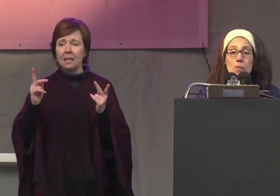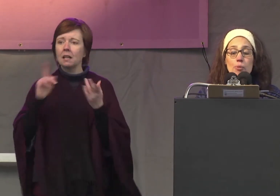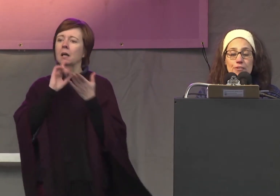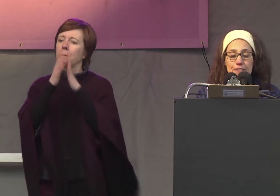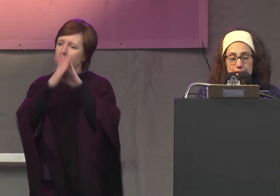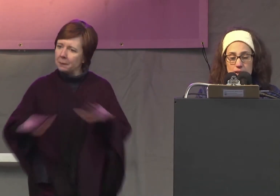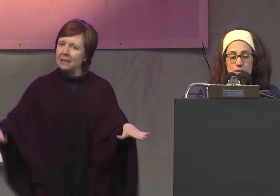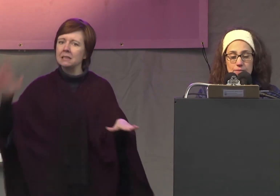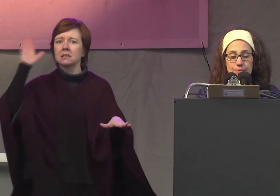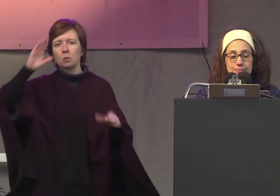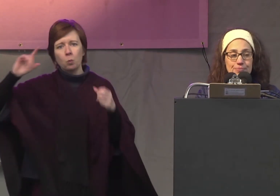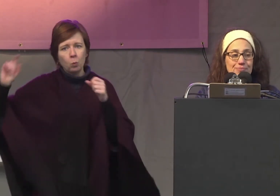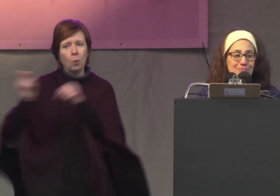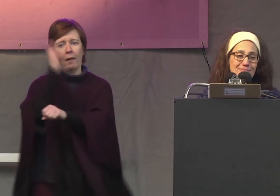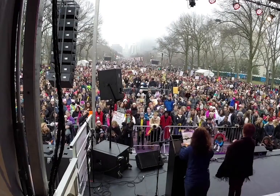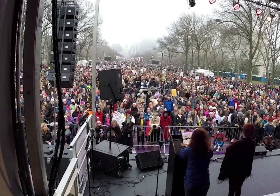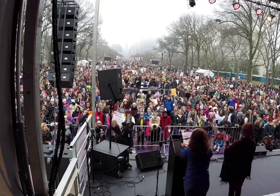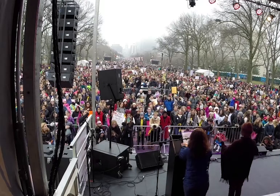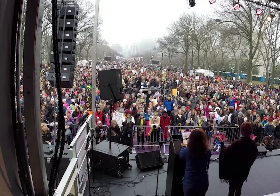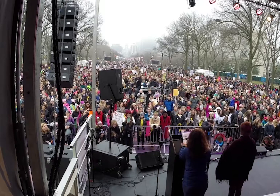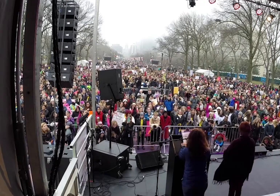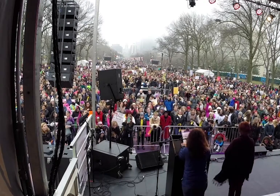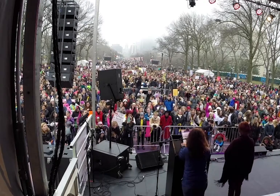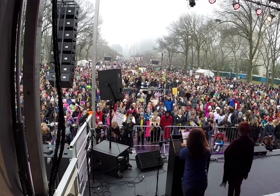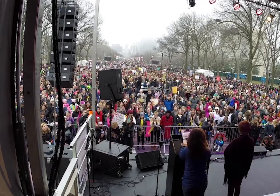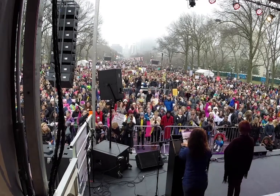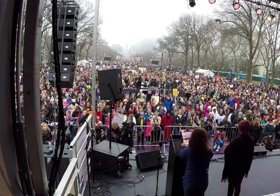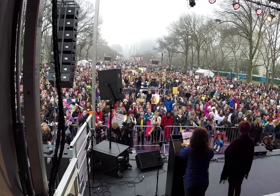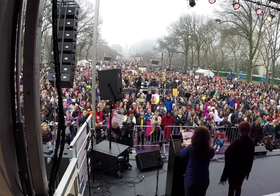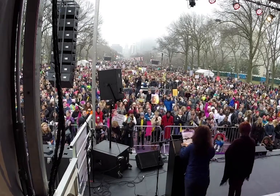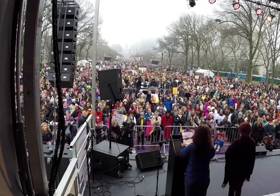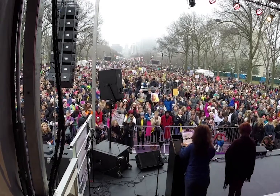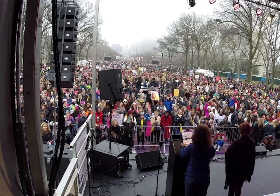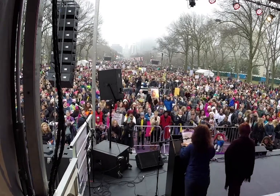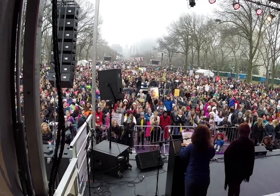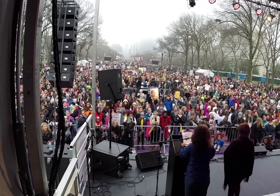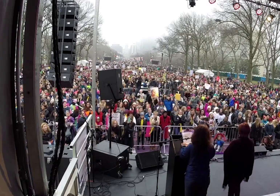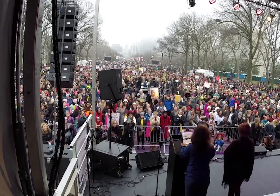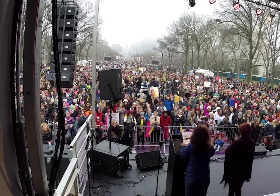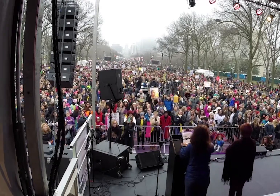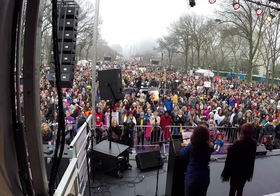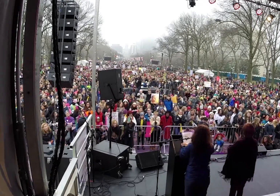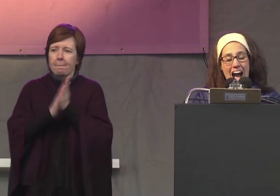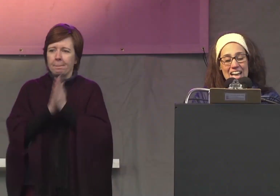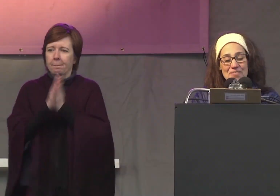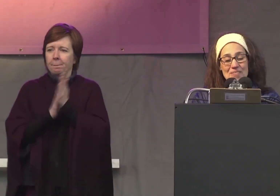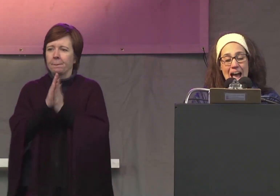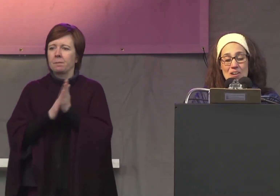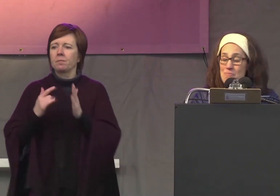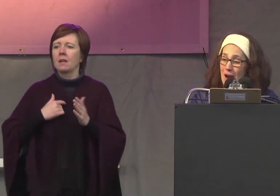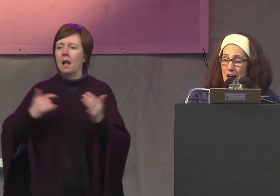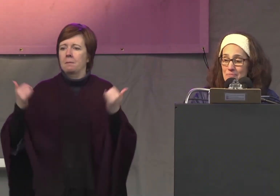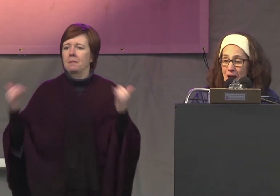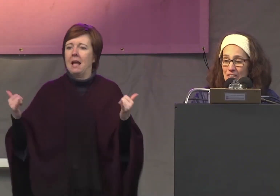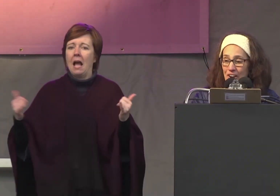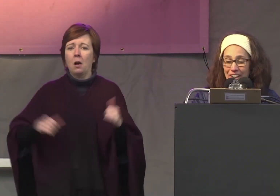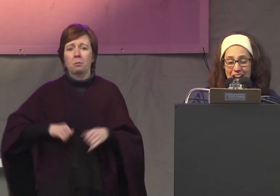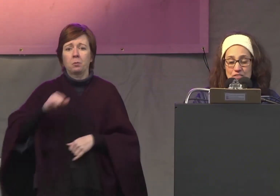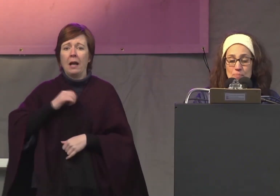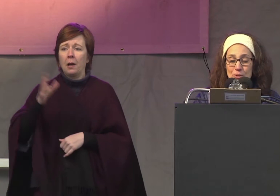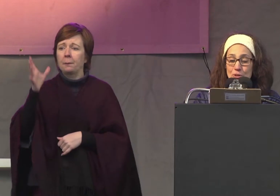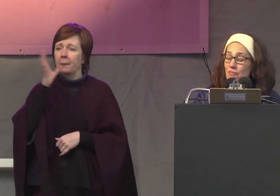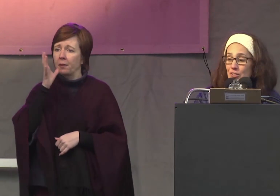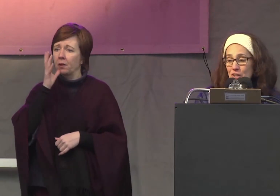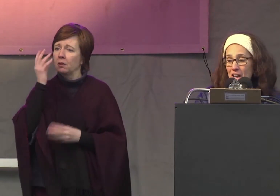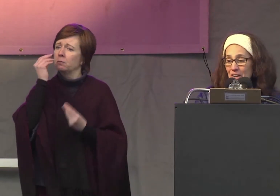will prevail I am now a proud mother